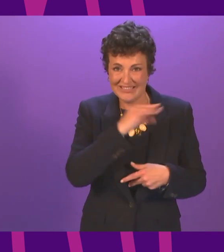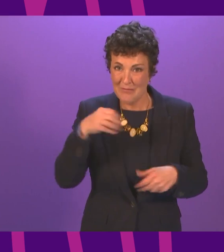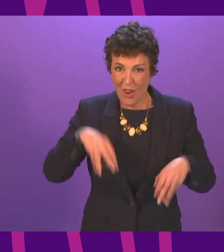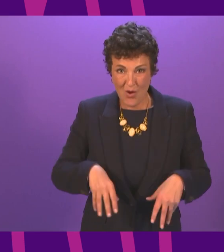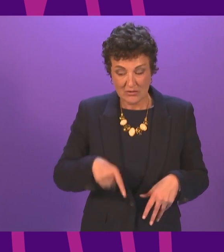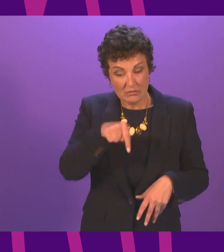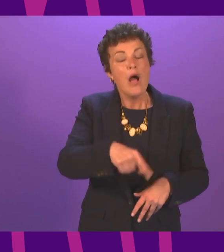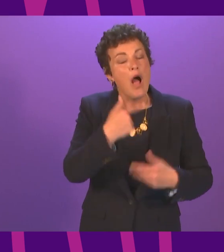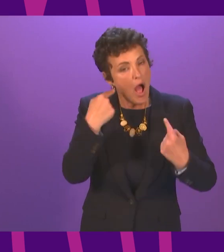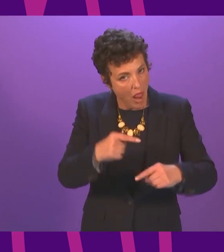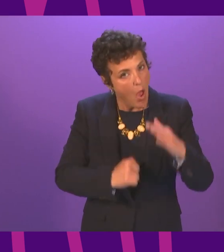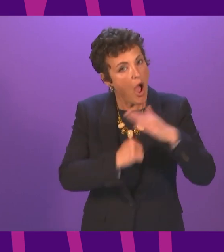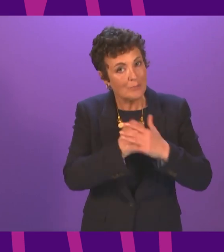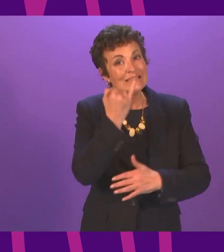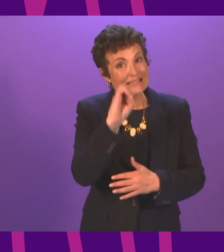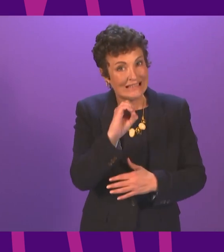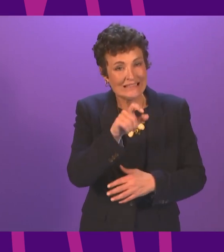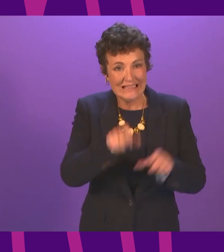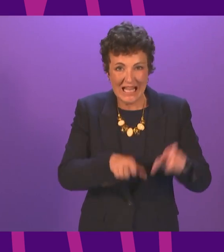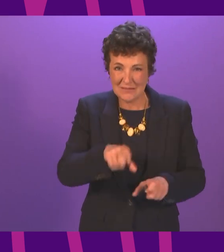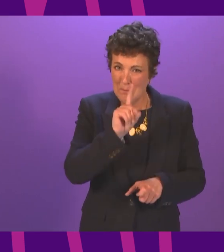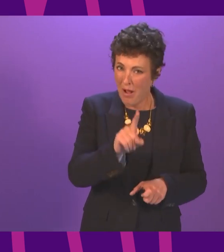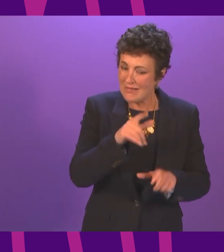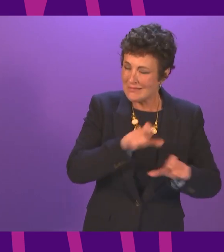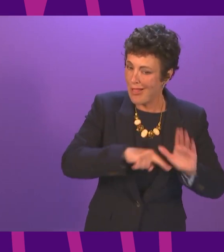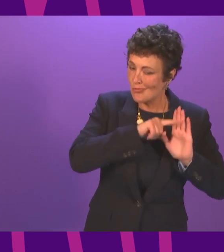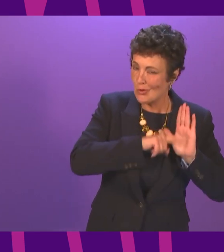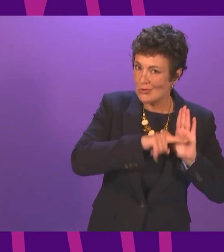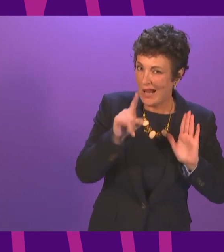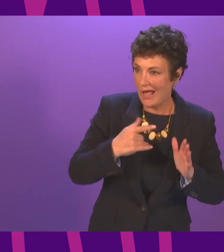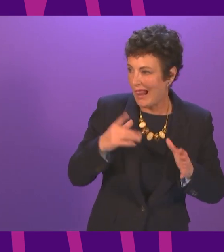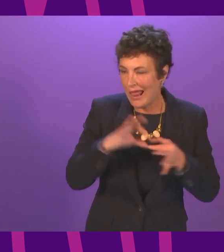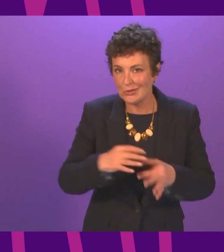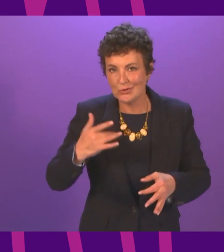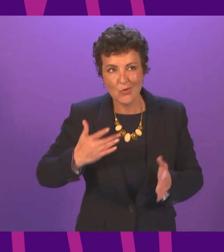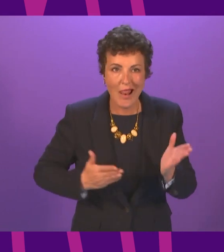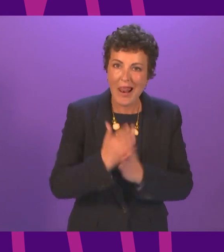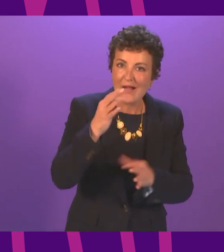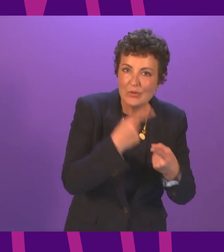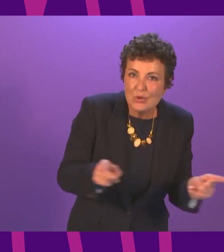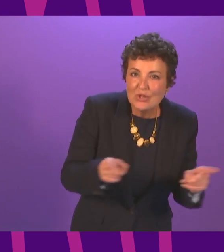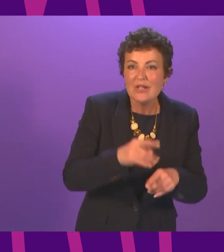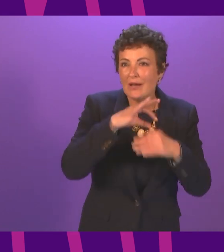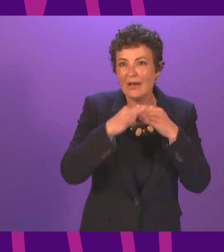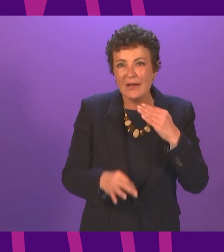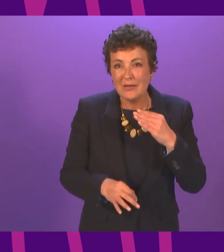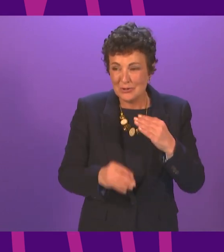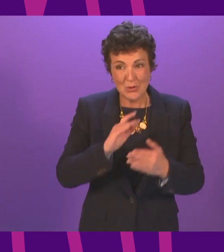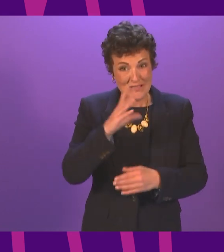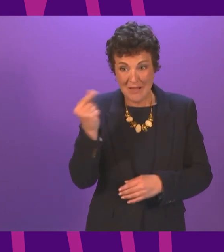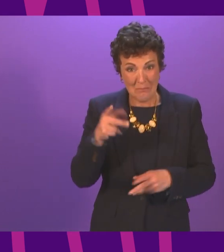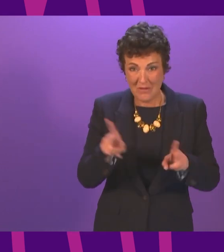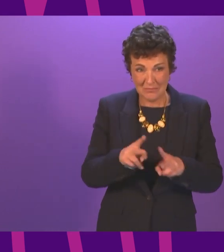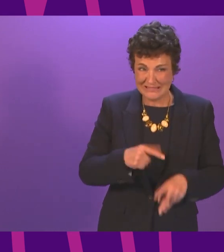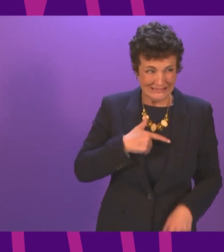restrictions on live music, which means that many couples are still not wanting to go ahead until they can have the full experience they